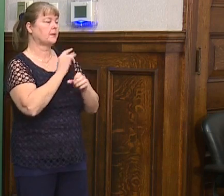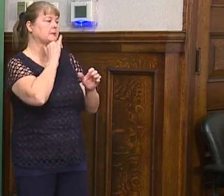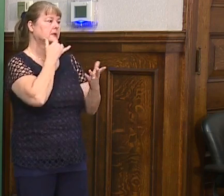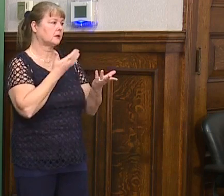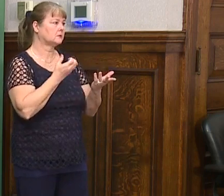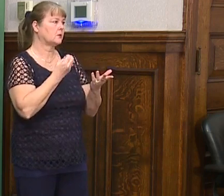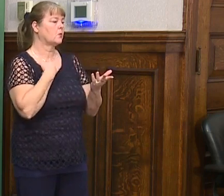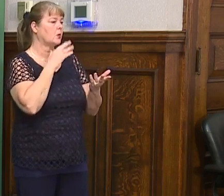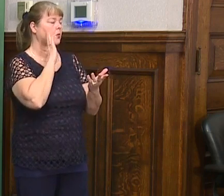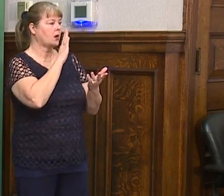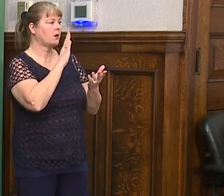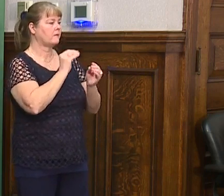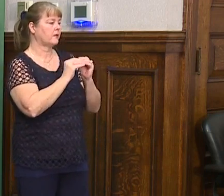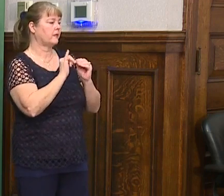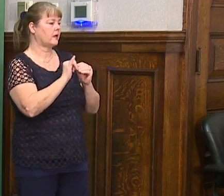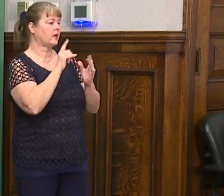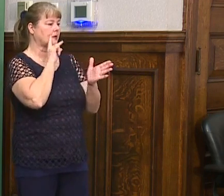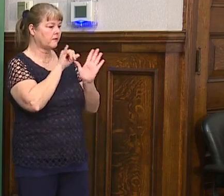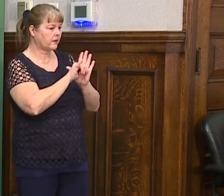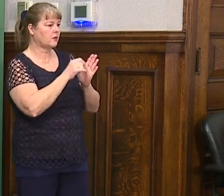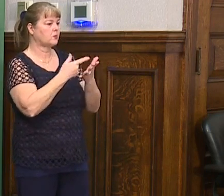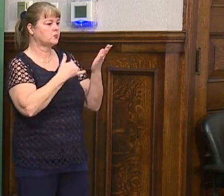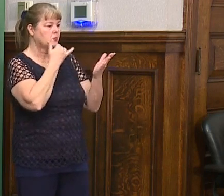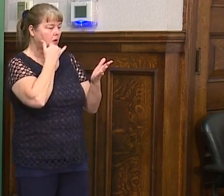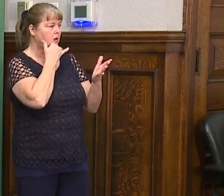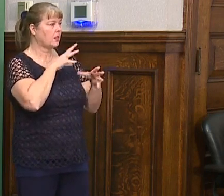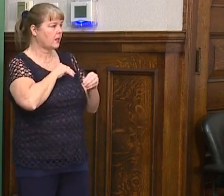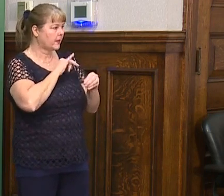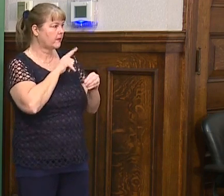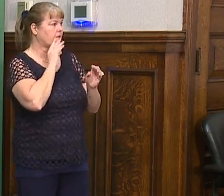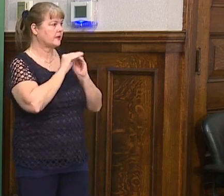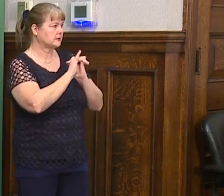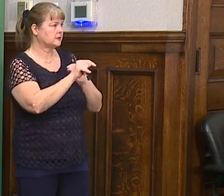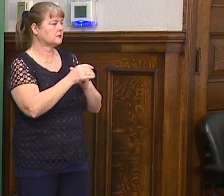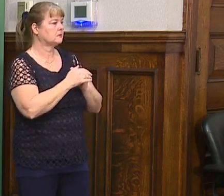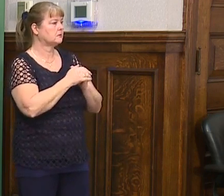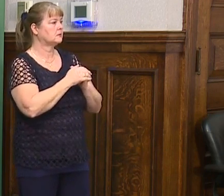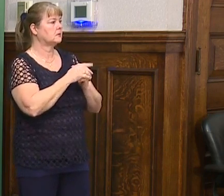mistakes and so we'll, we'll, we'll, we've identified it, we'll claim it and we'll fix it.